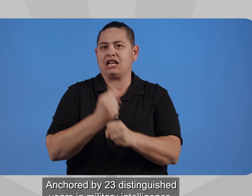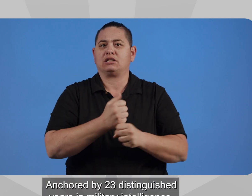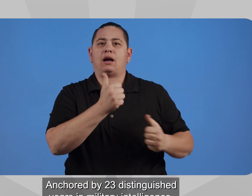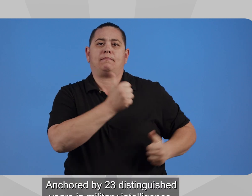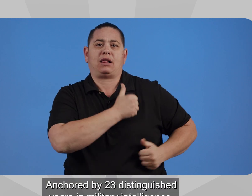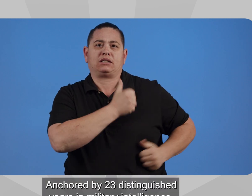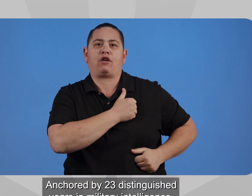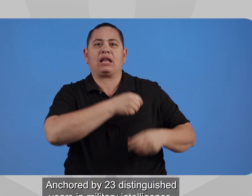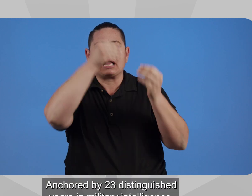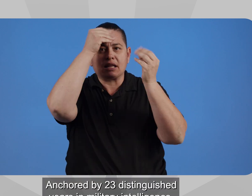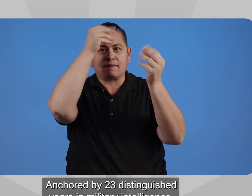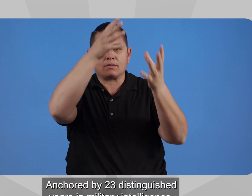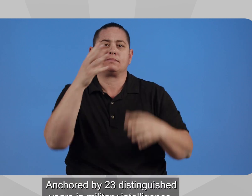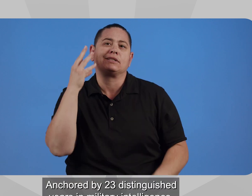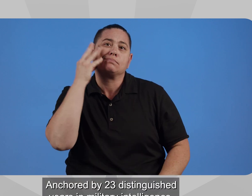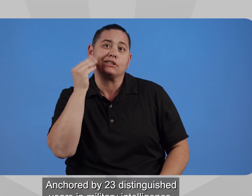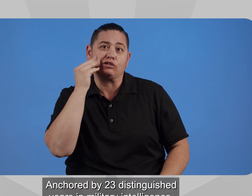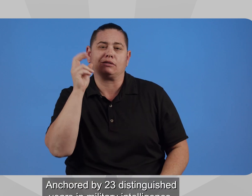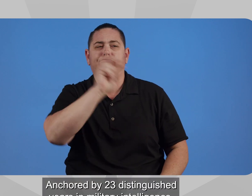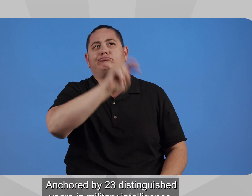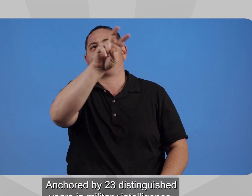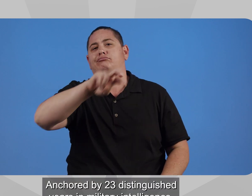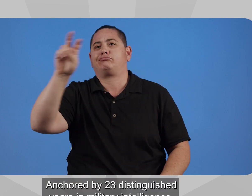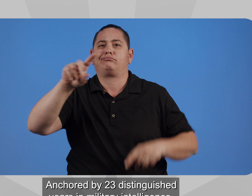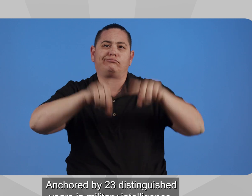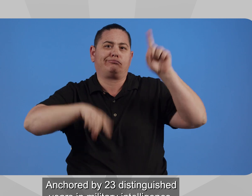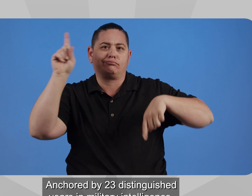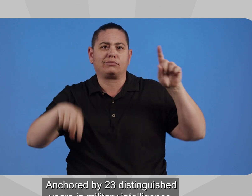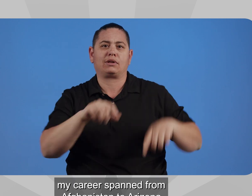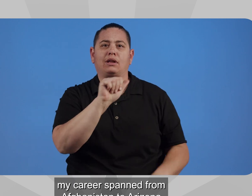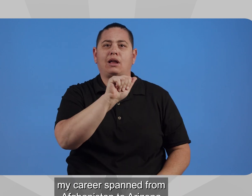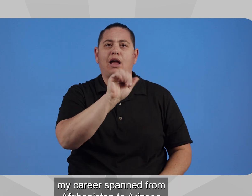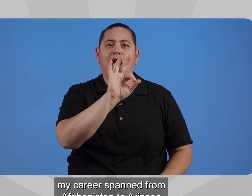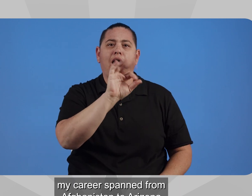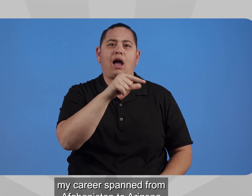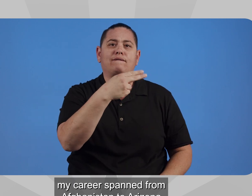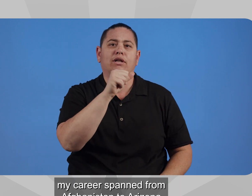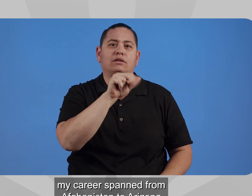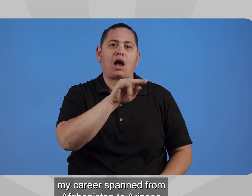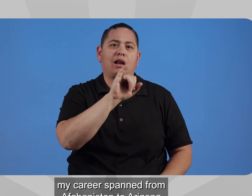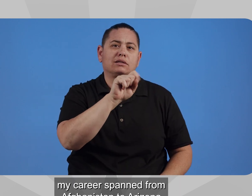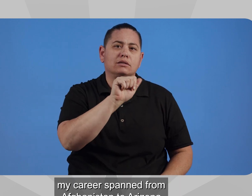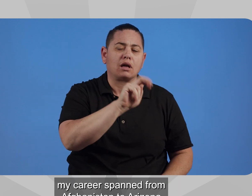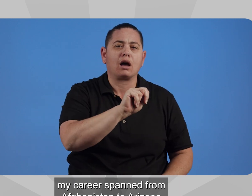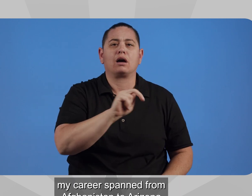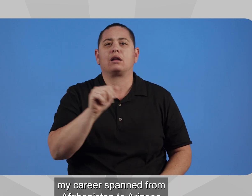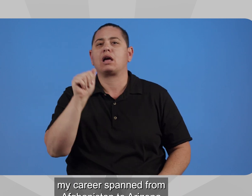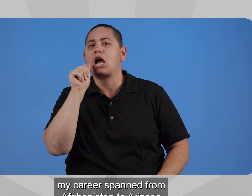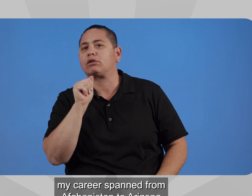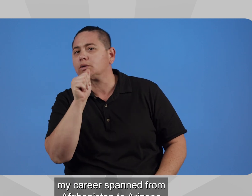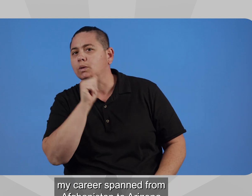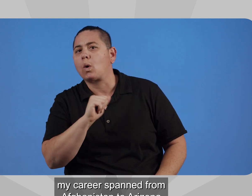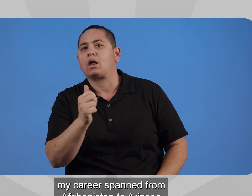Anchored by 23 distinguished years in military intelligence, my career spanned from Afghanistan to